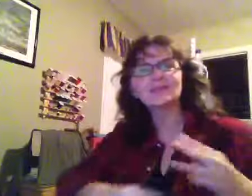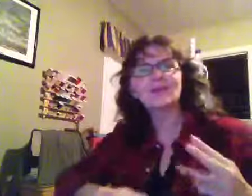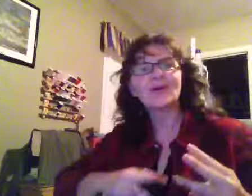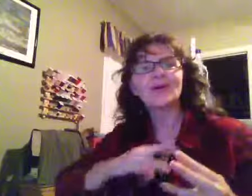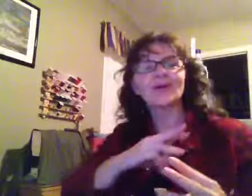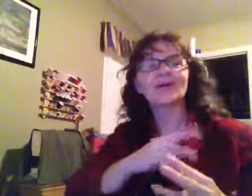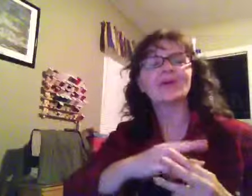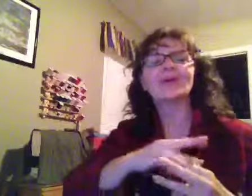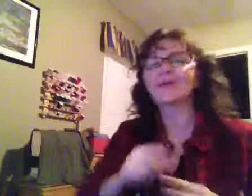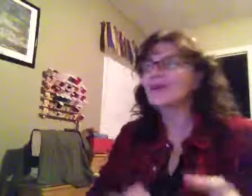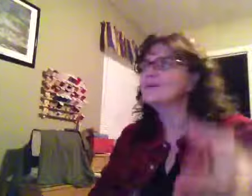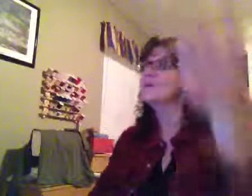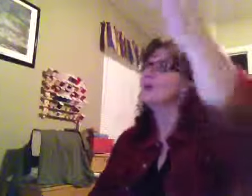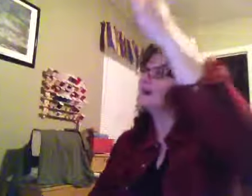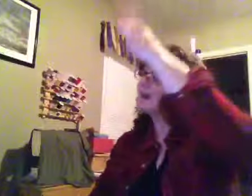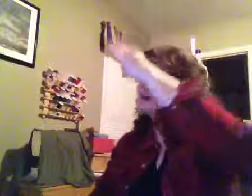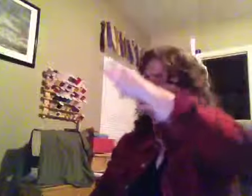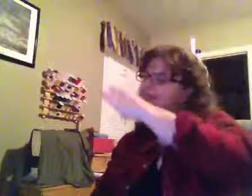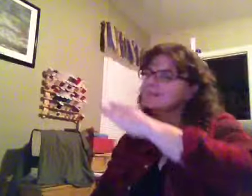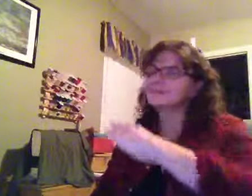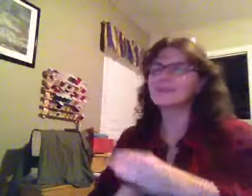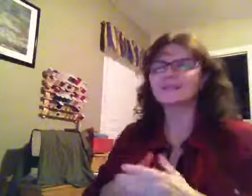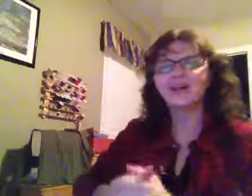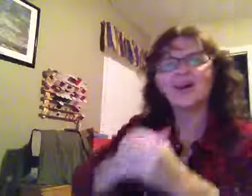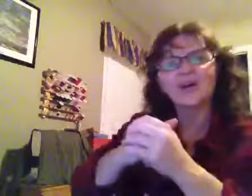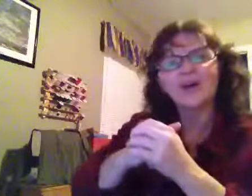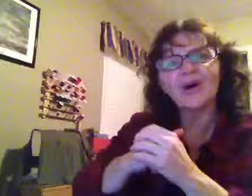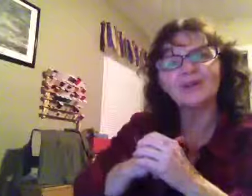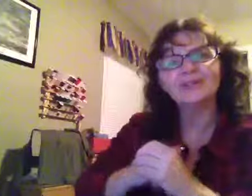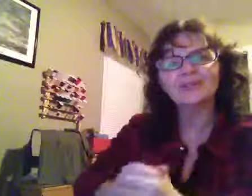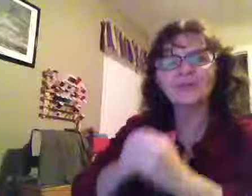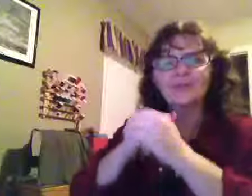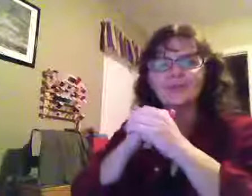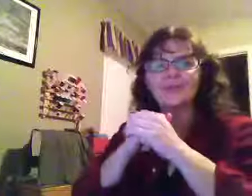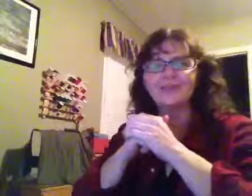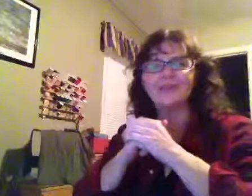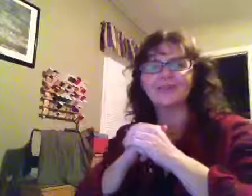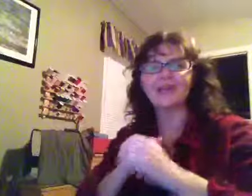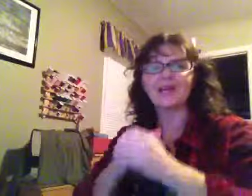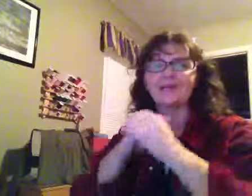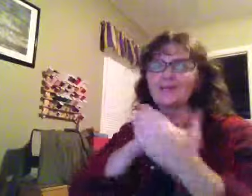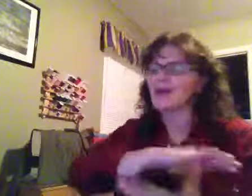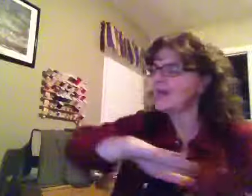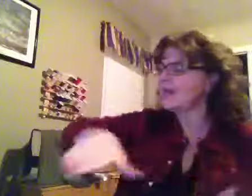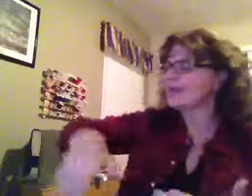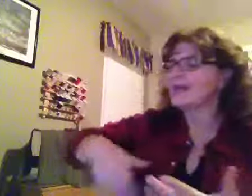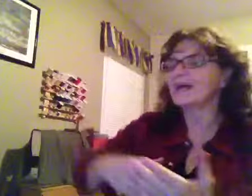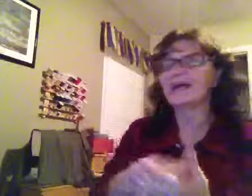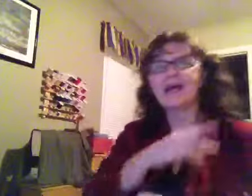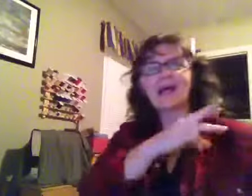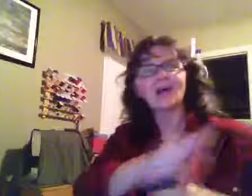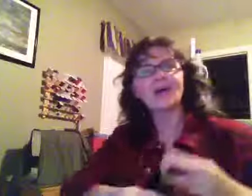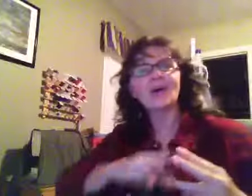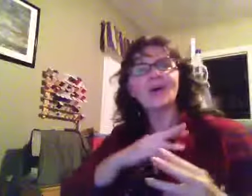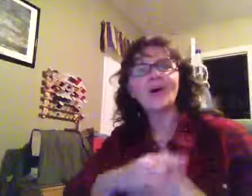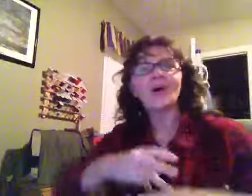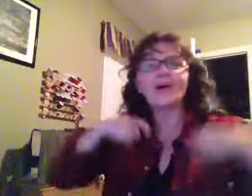world. This is a call to worship, let it go all